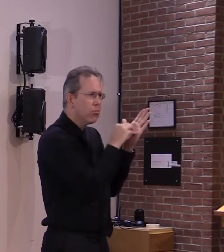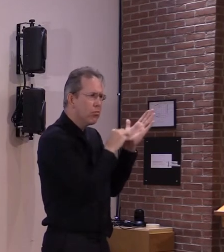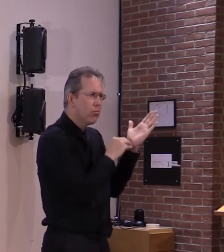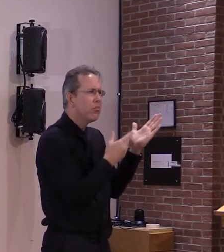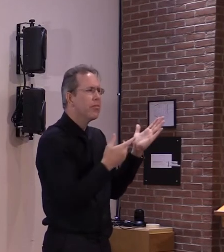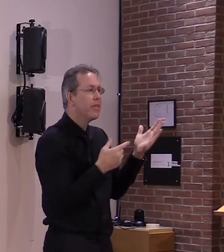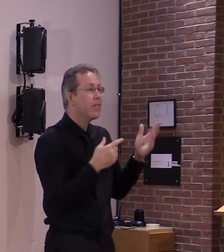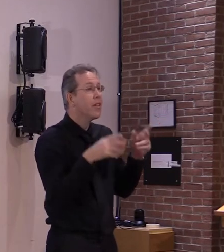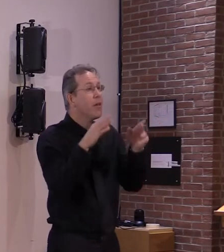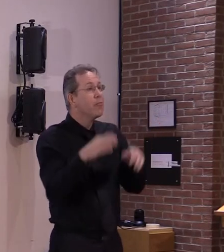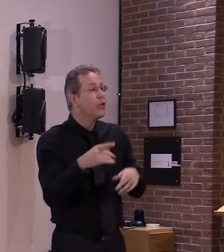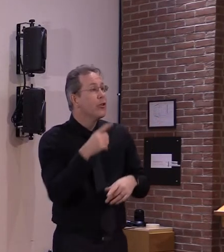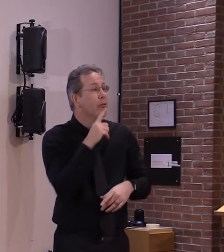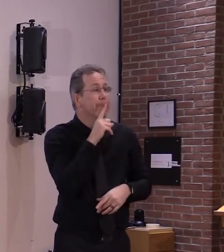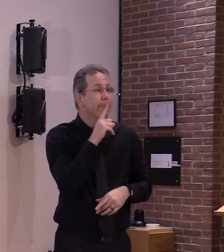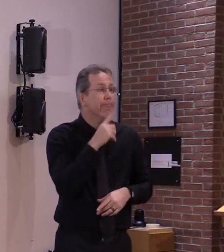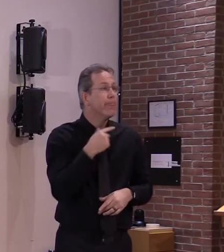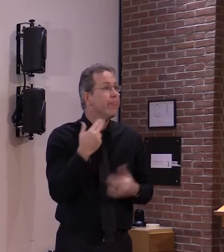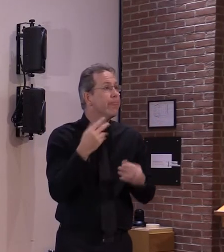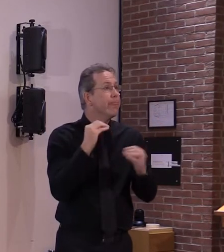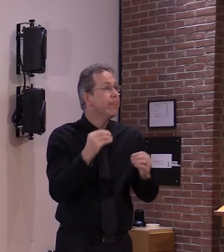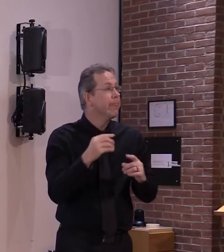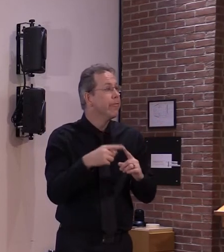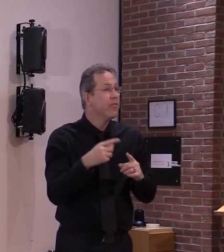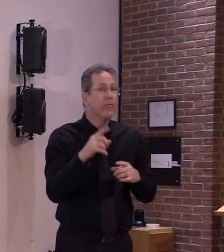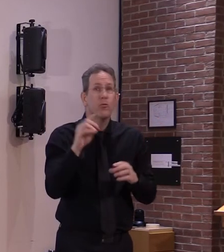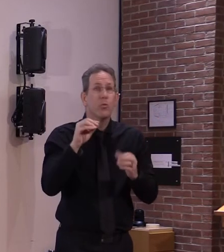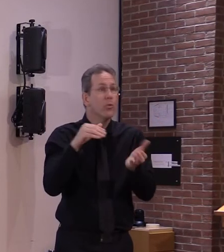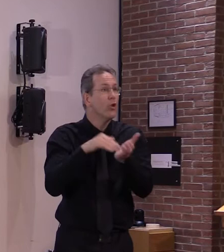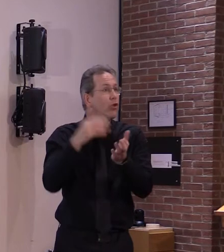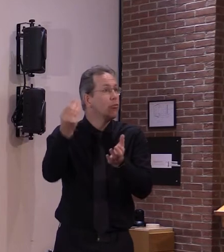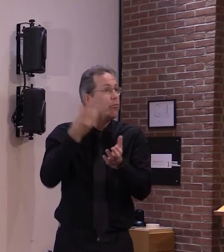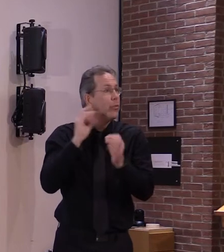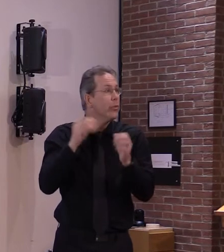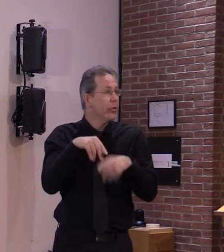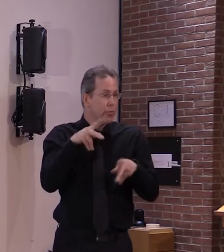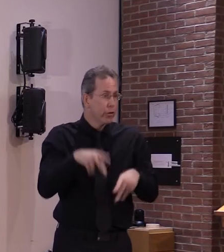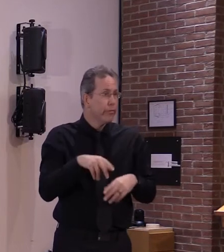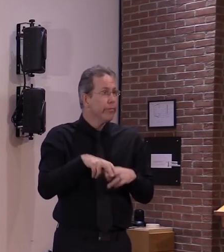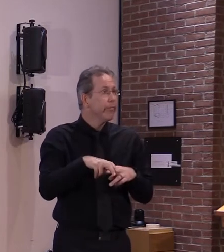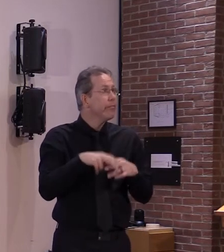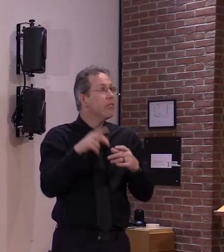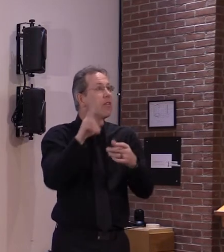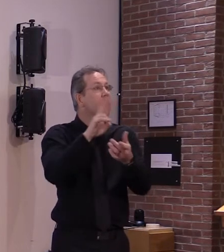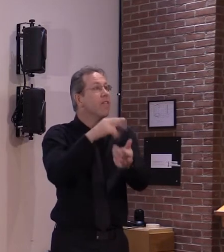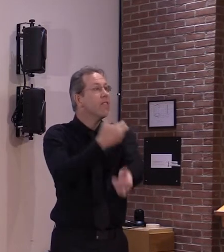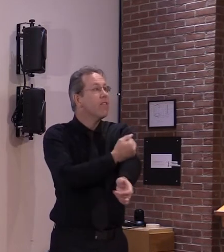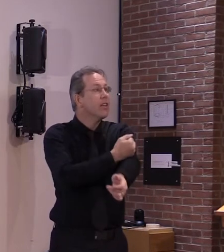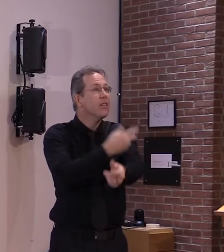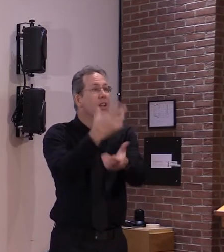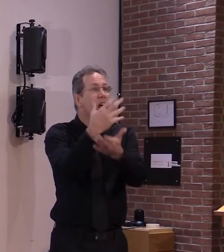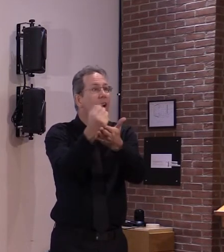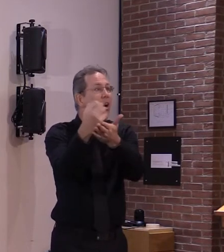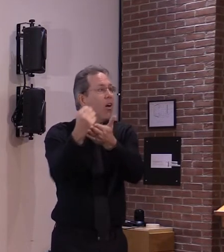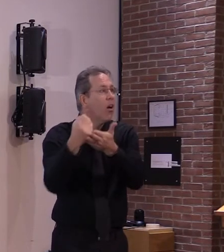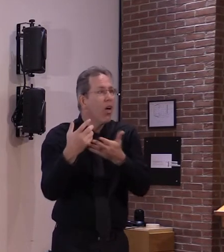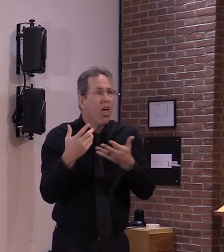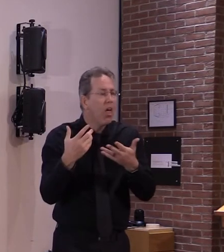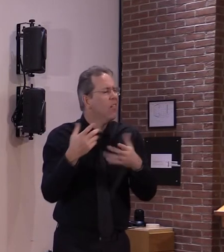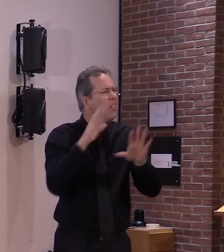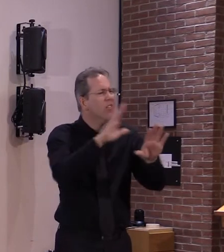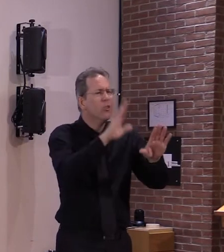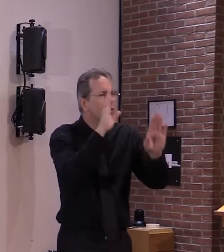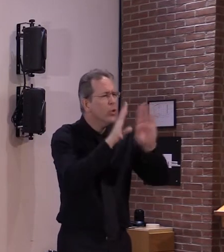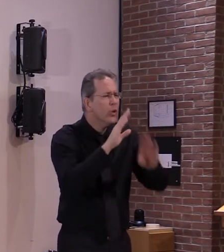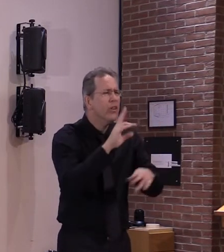time for them to get a vaccine as more vaccine comes in the state and we're vaccinating the more general population so